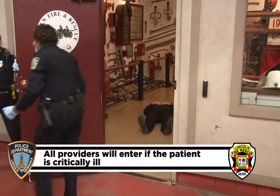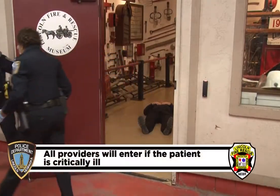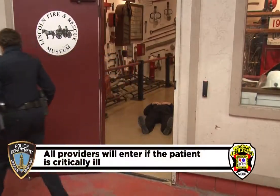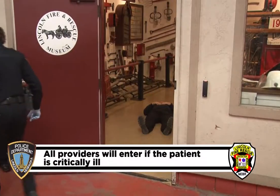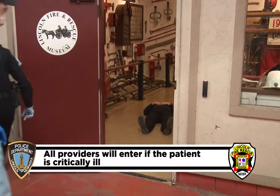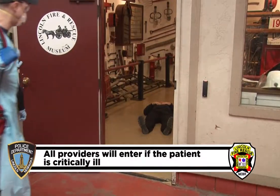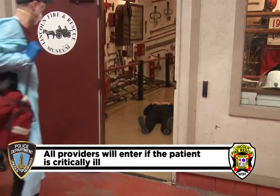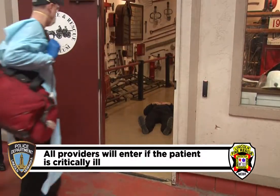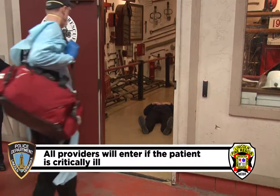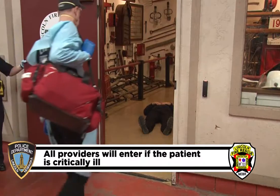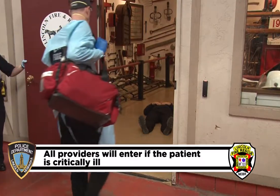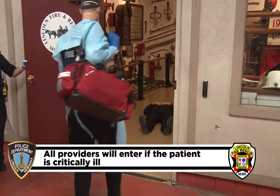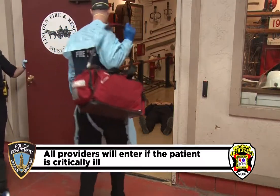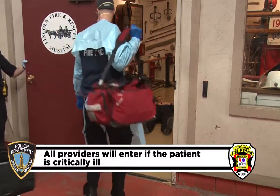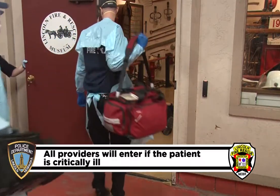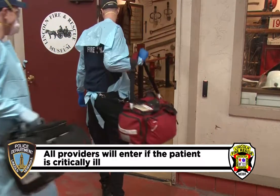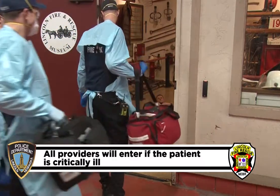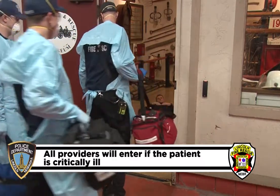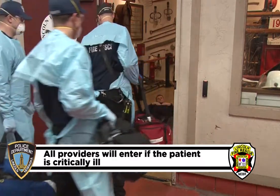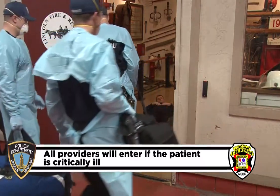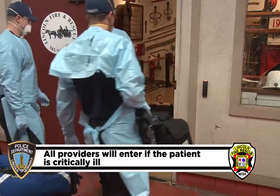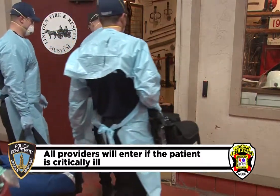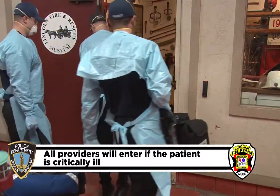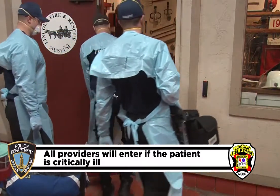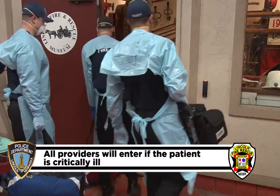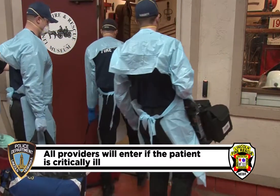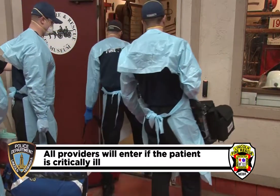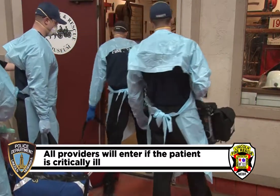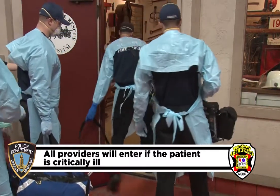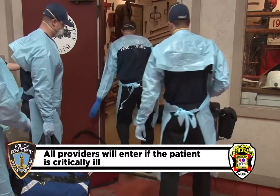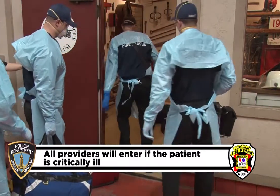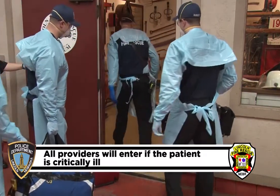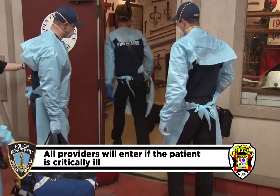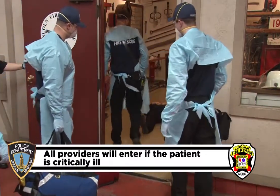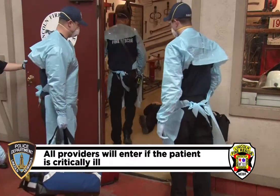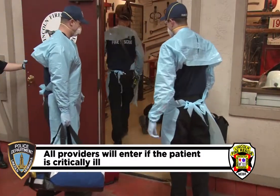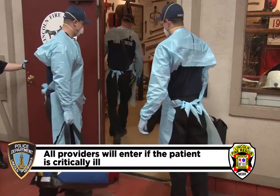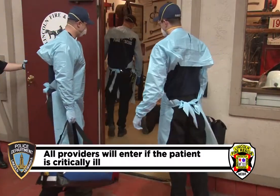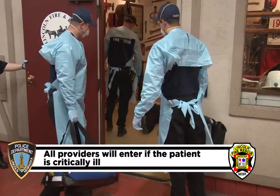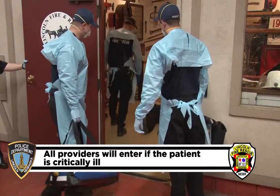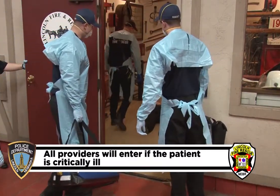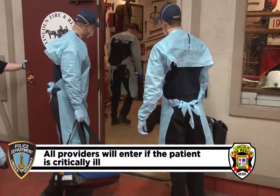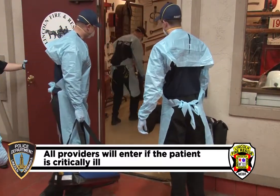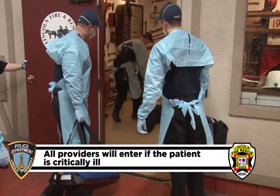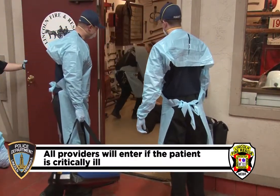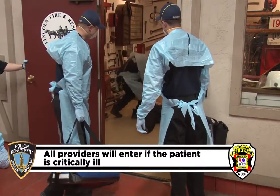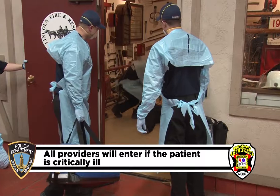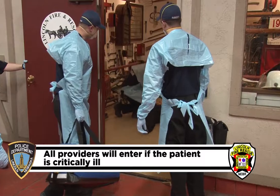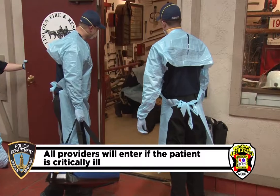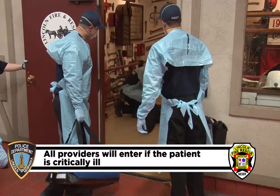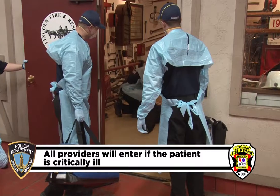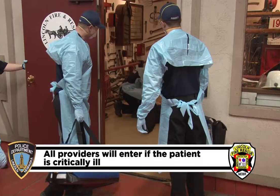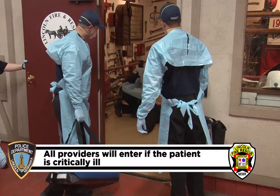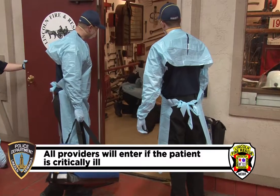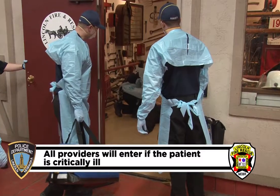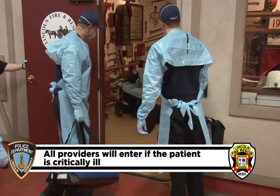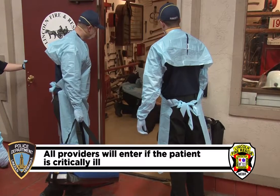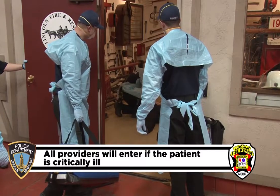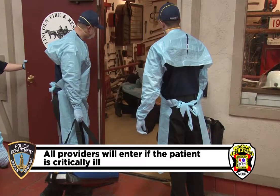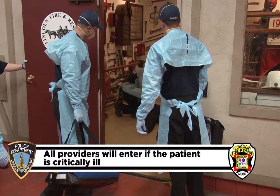If the patient is critically ill, all members of the arriving medical team will respond inside PPE to evaluate,